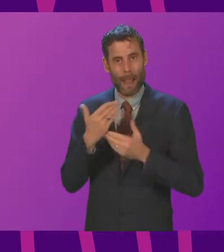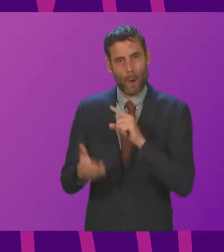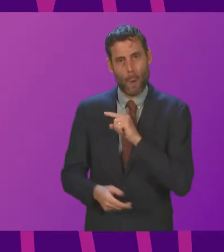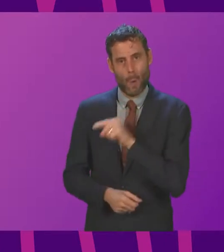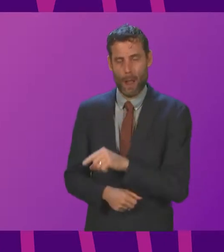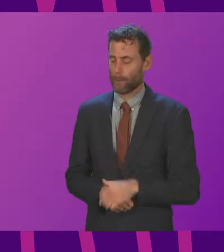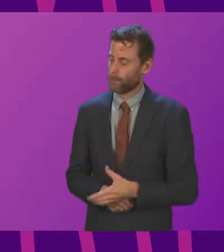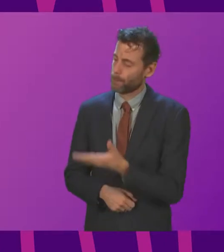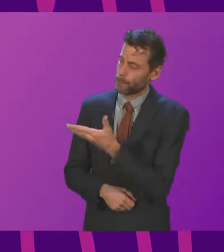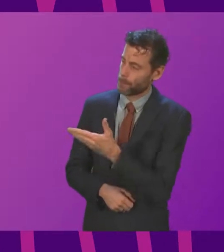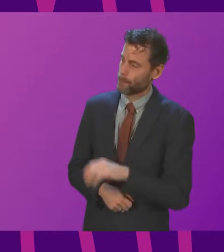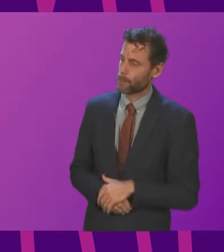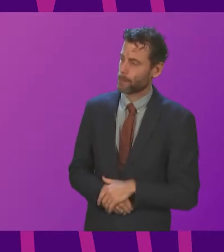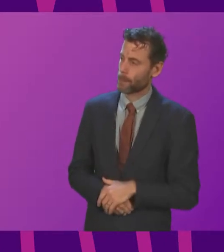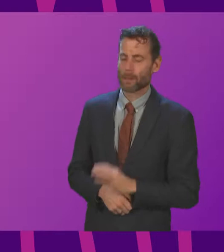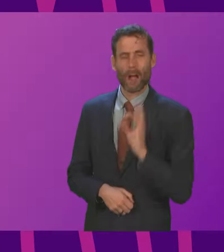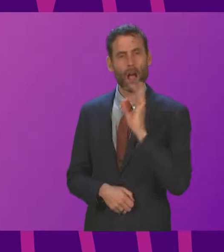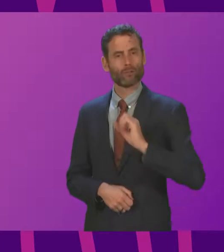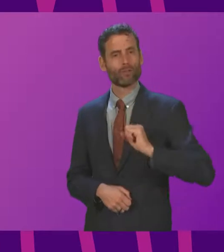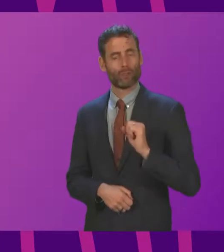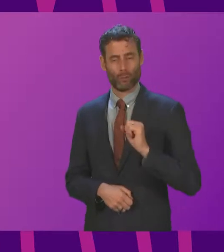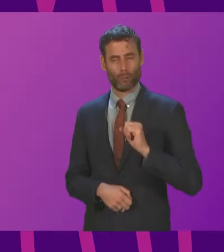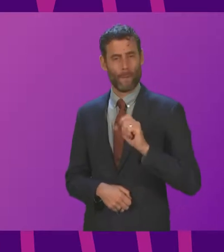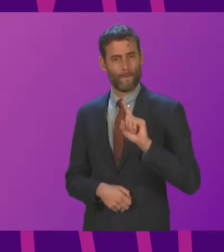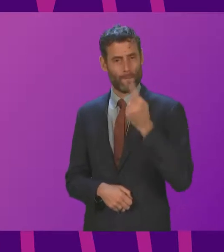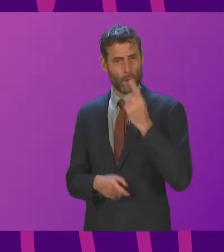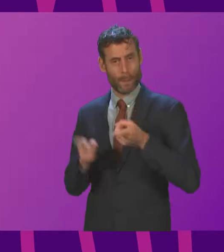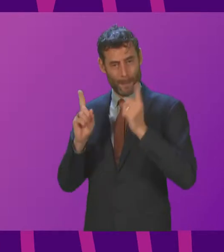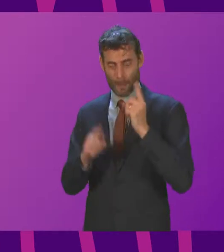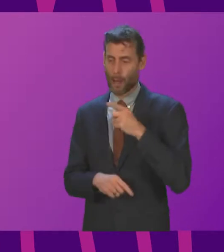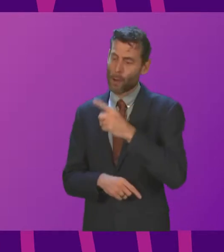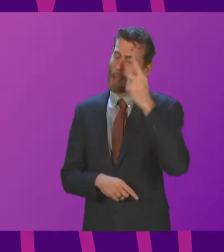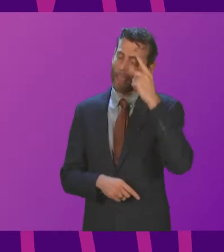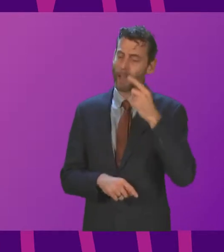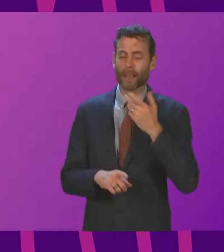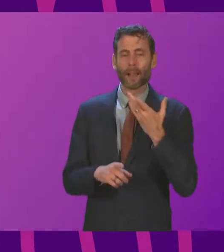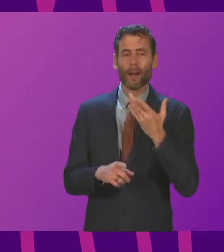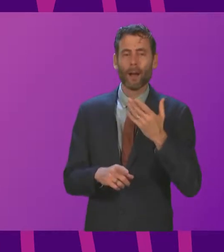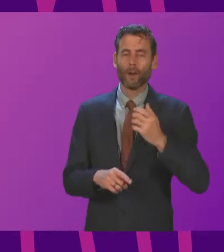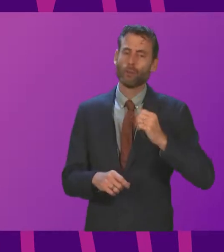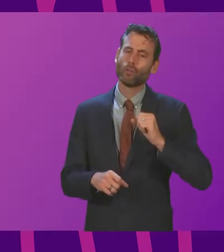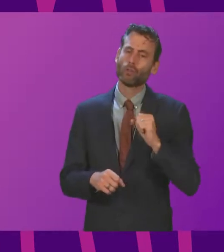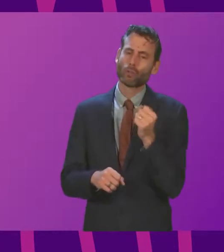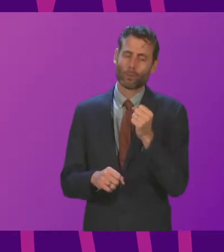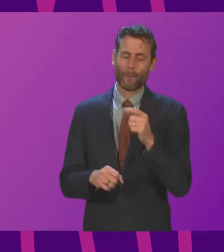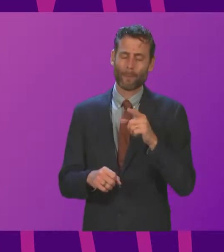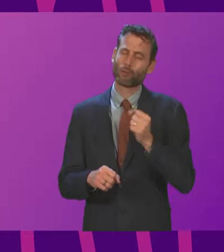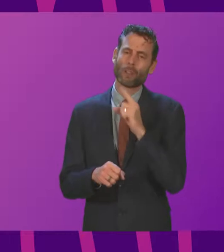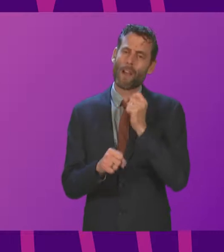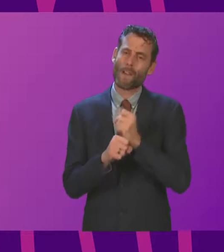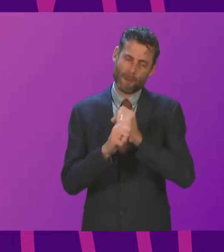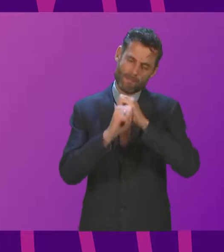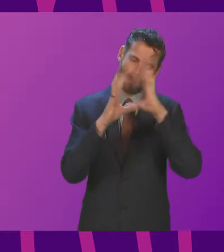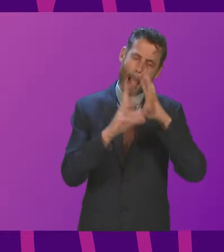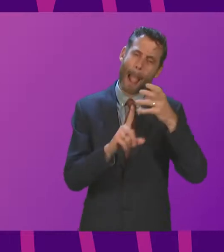To ask the First Minister what the Scottish Government anticipates the impact of COP26 will be on Glasgow's health care services? First